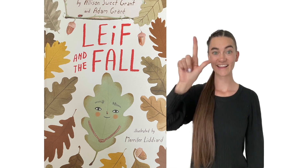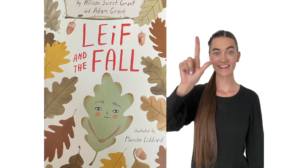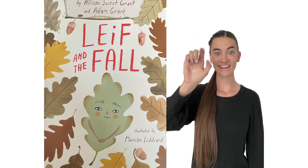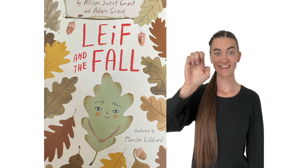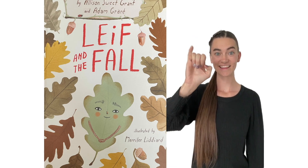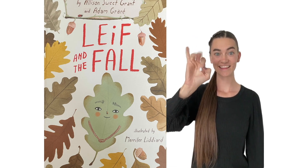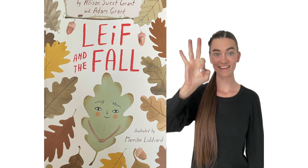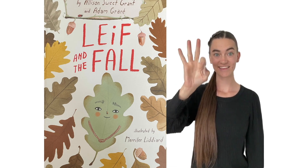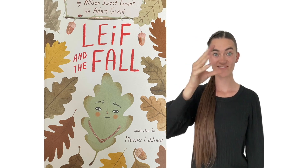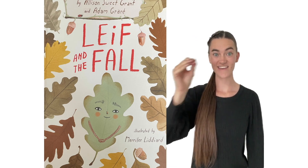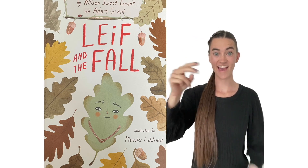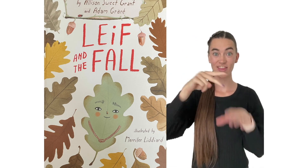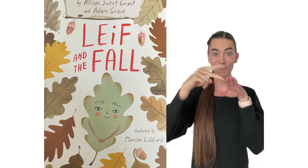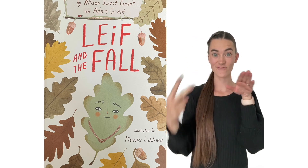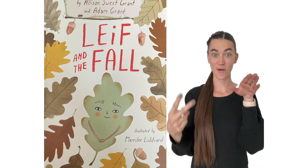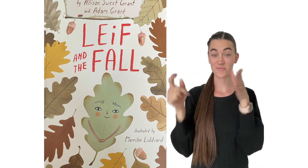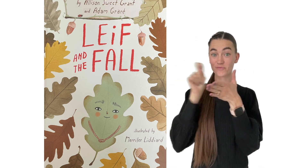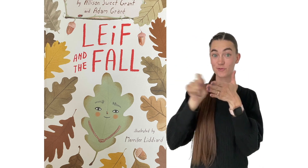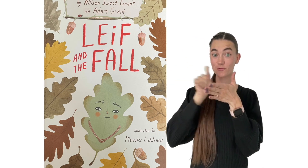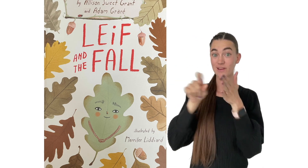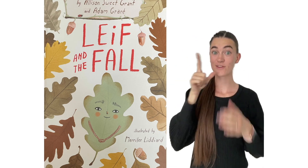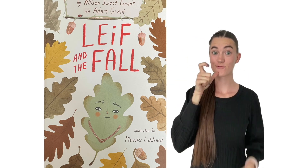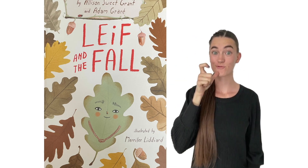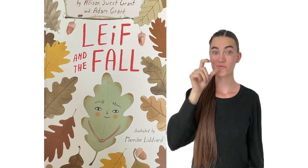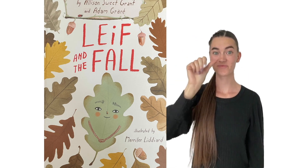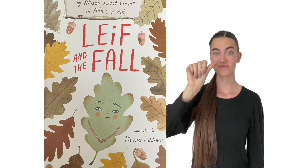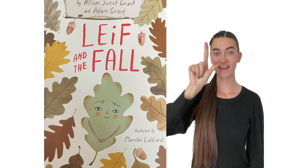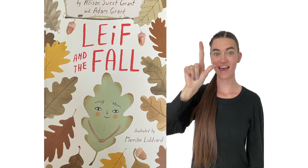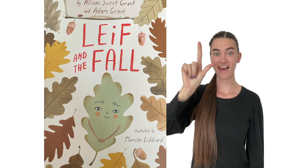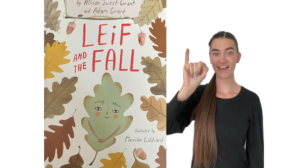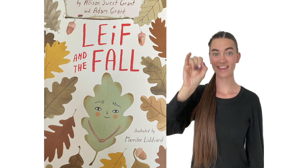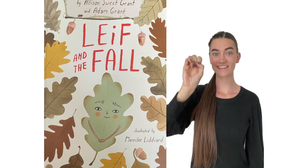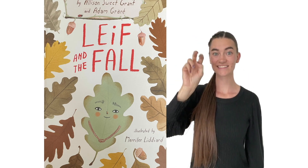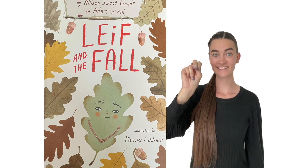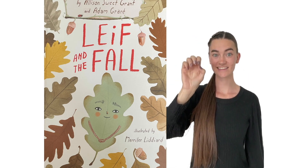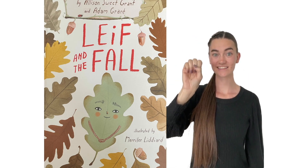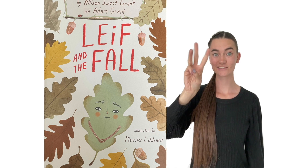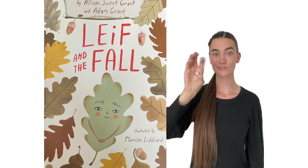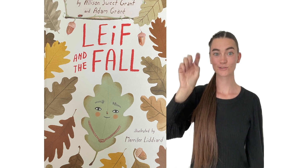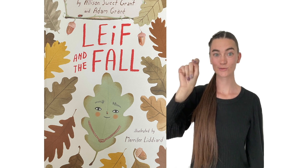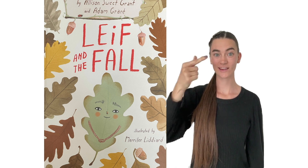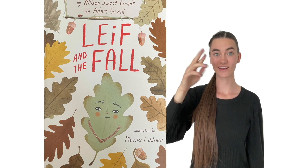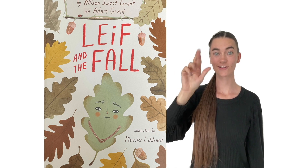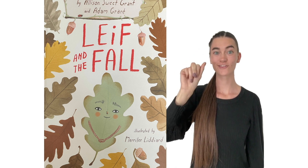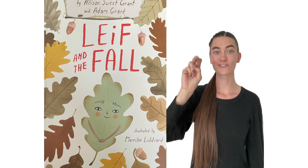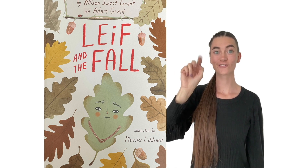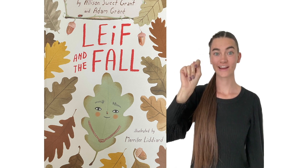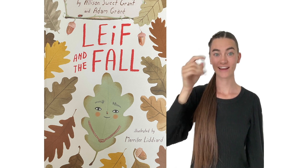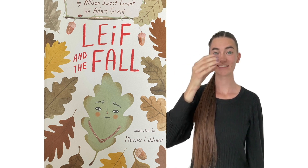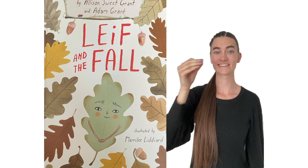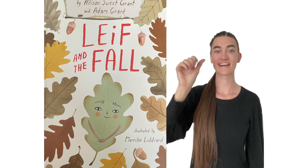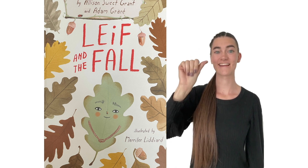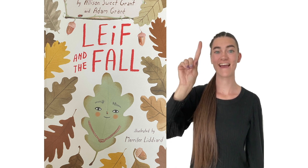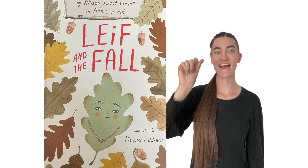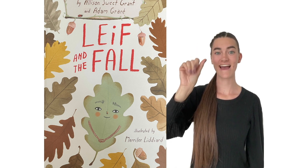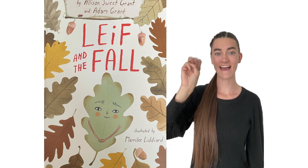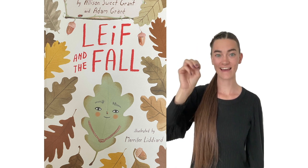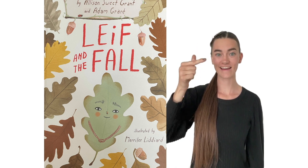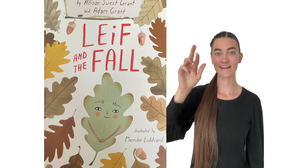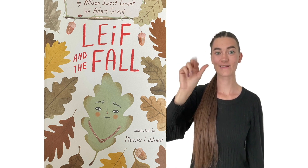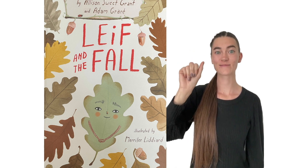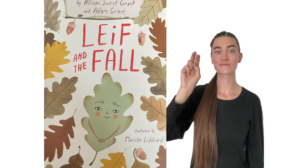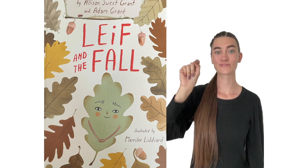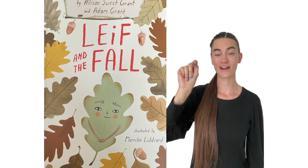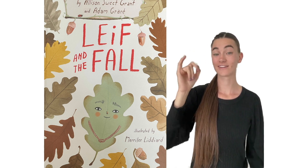Leaf and the Fall, written by Allison Sweet Grant and